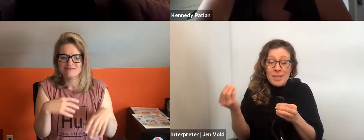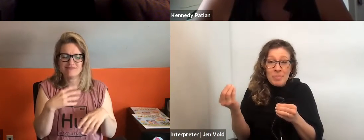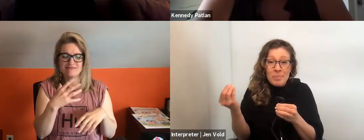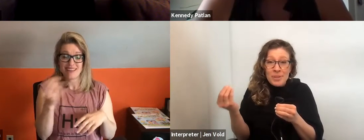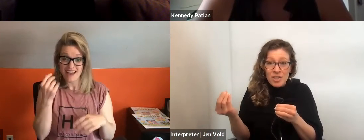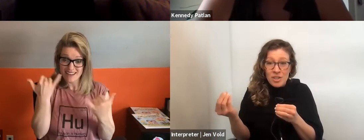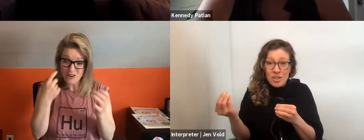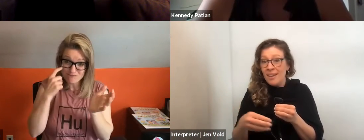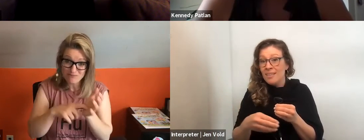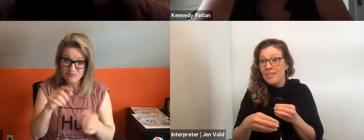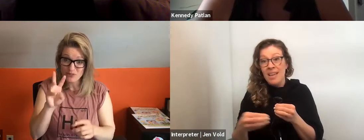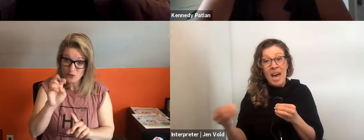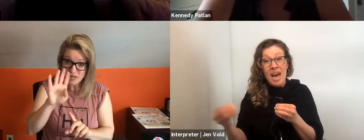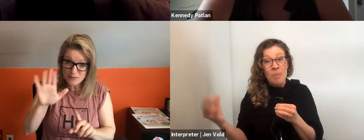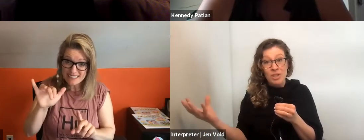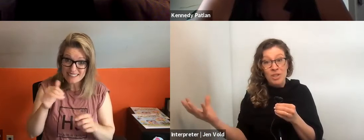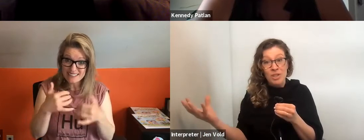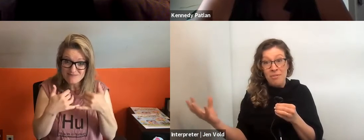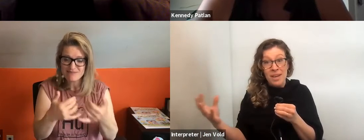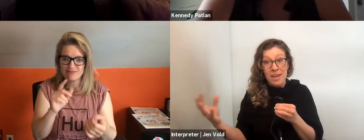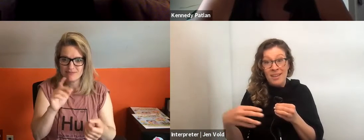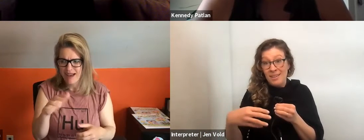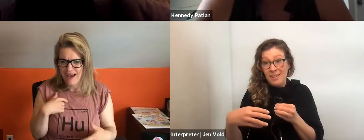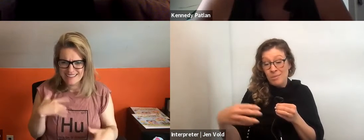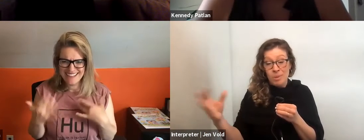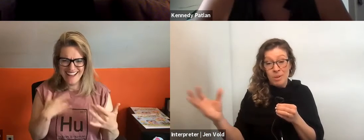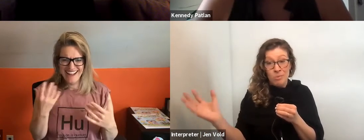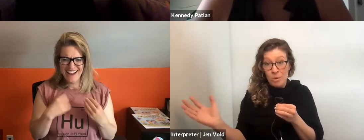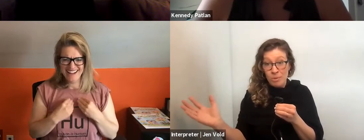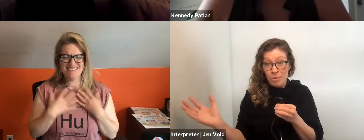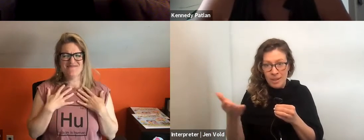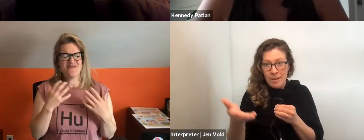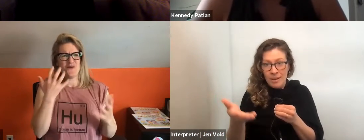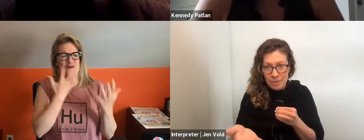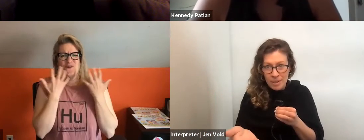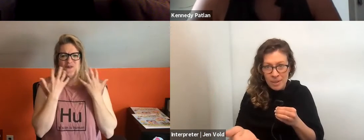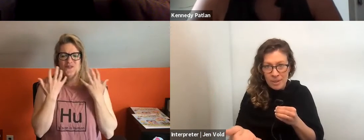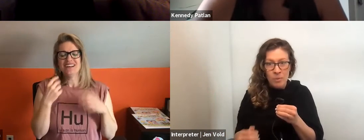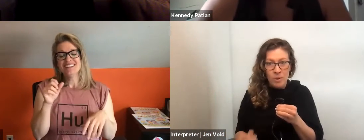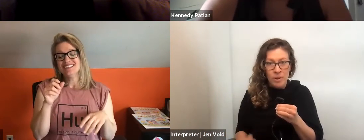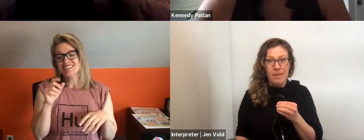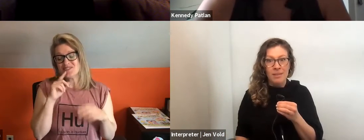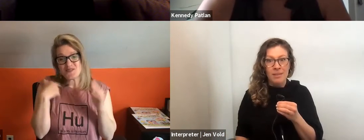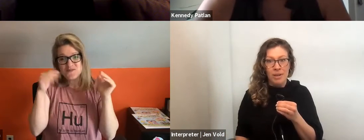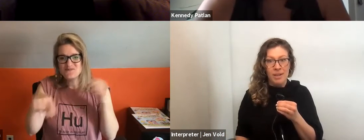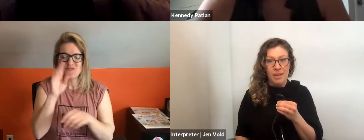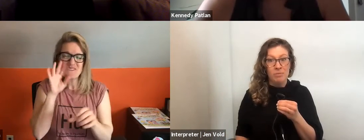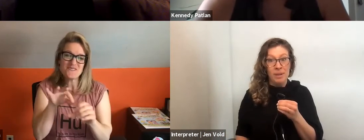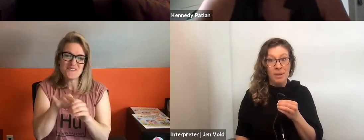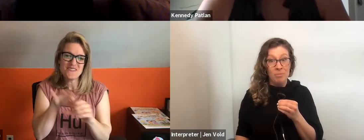very simple intention. And the app really took off and it's been really well received. And now to be at the point where it's gotten the level of recognition of being